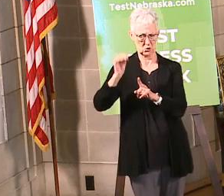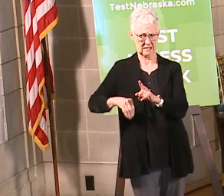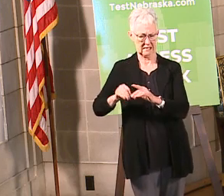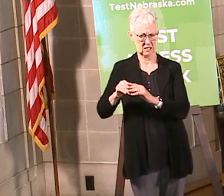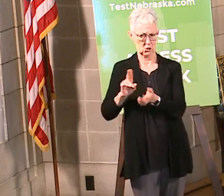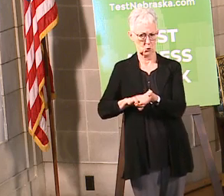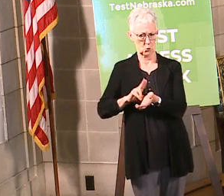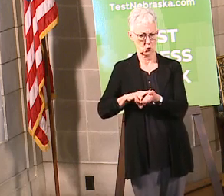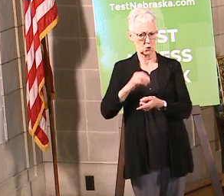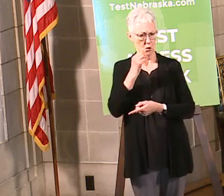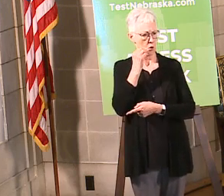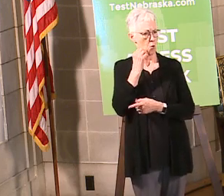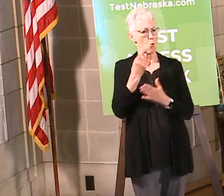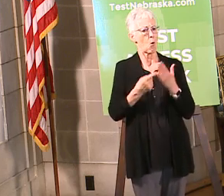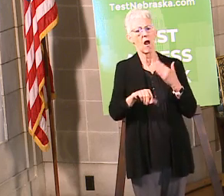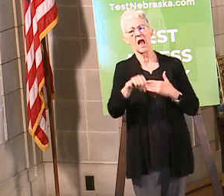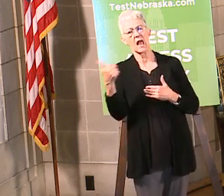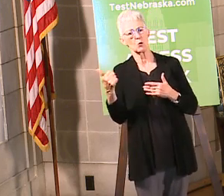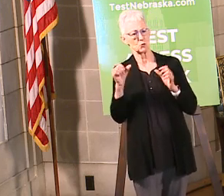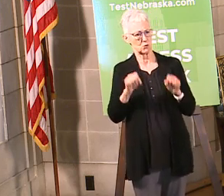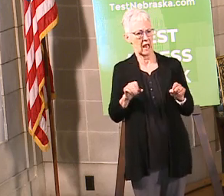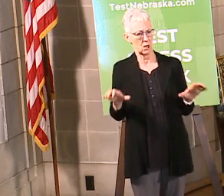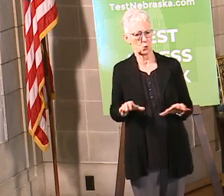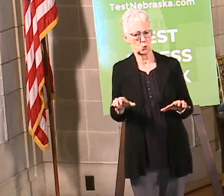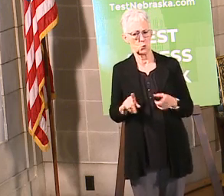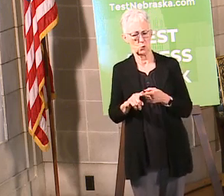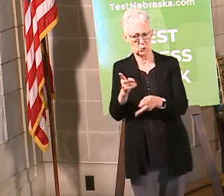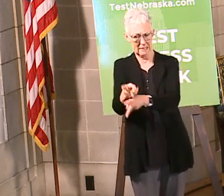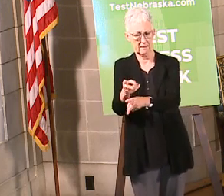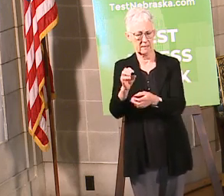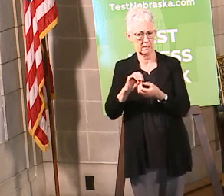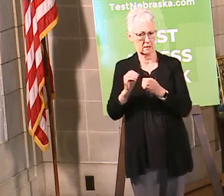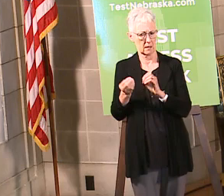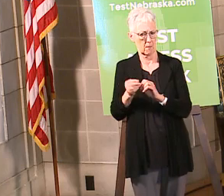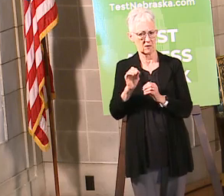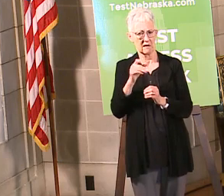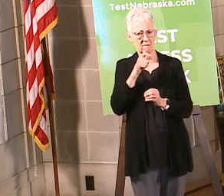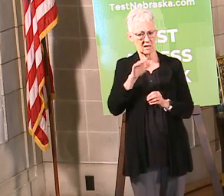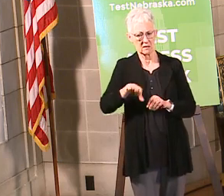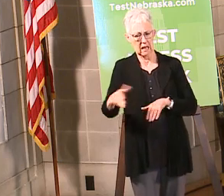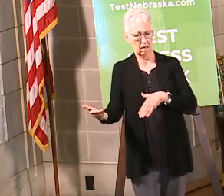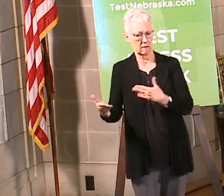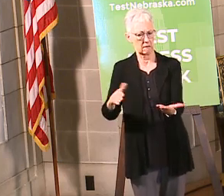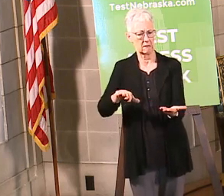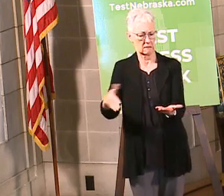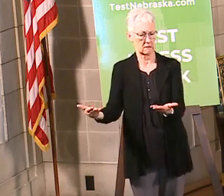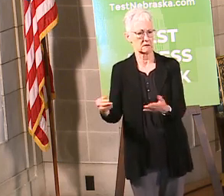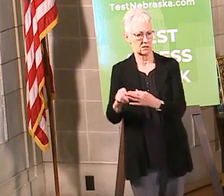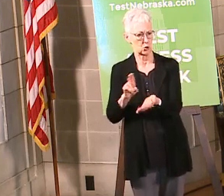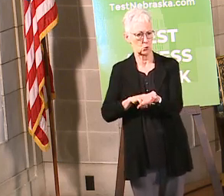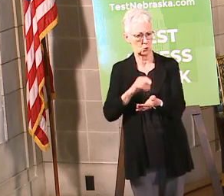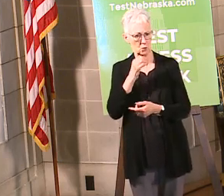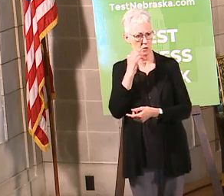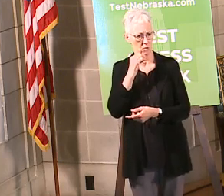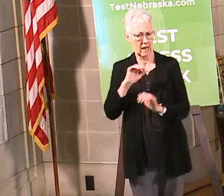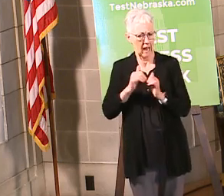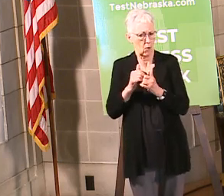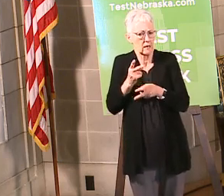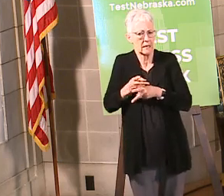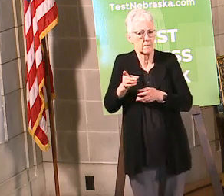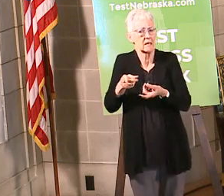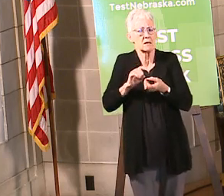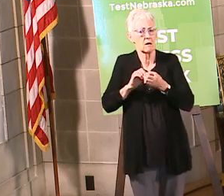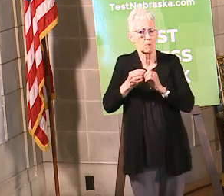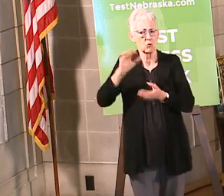so uh the question is is why are two-thirds of the deaths basically that we've had we've had